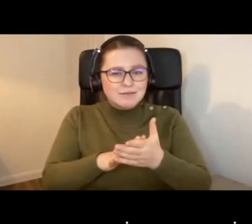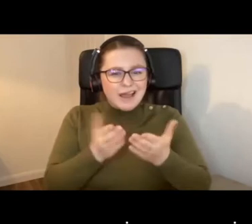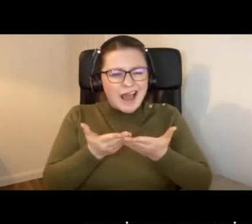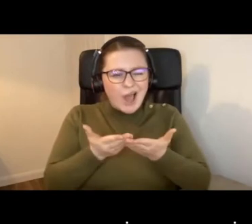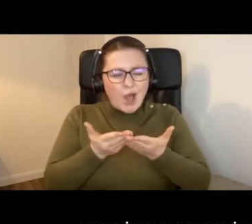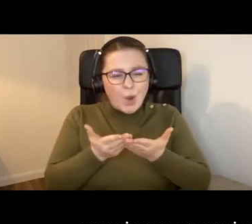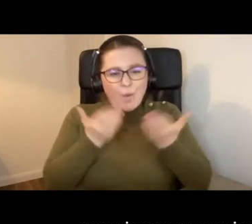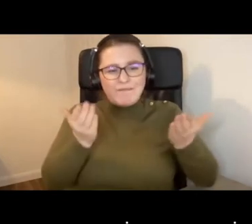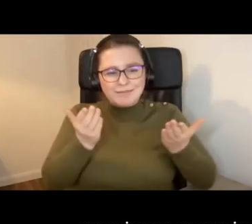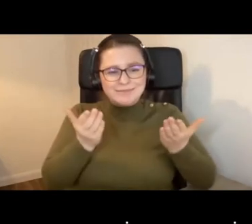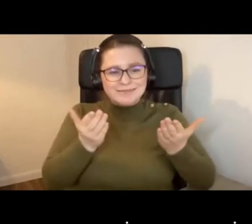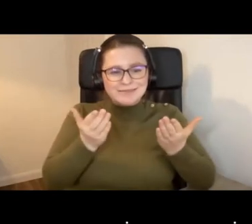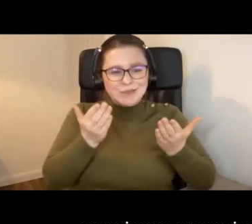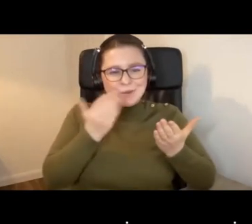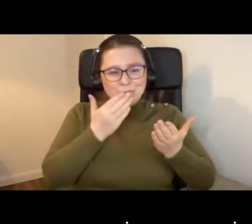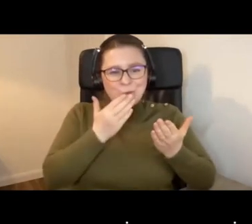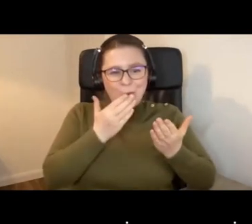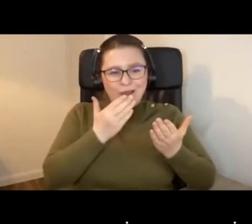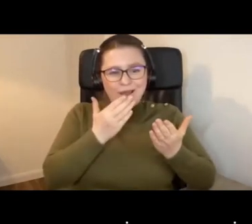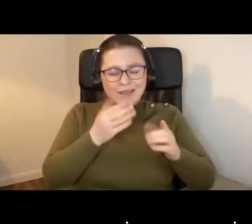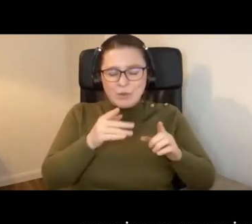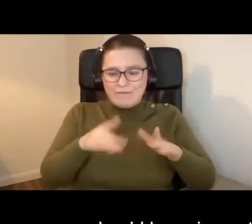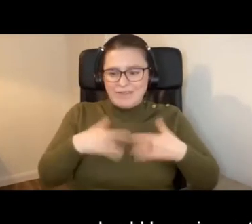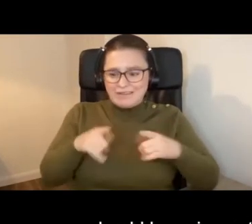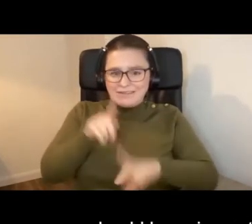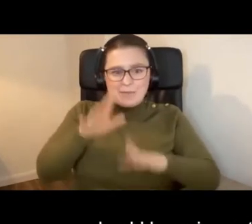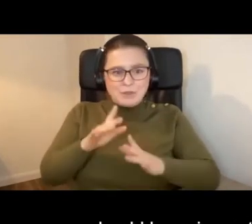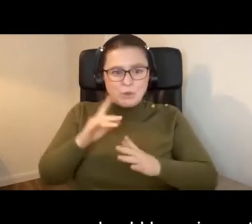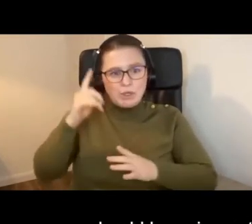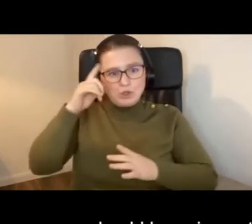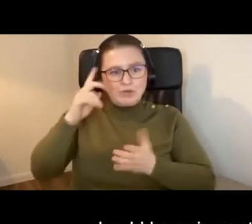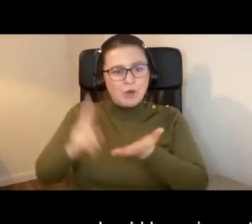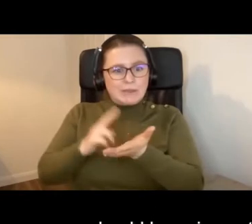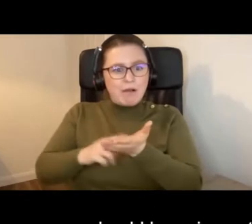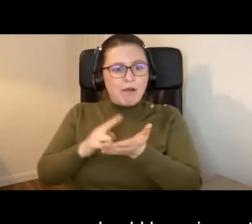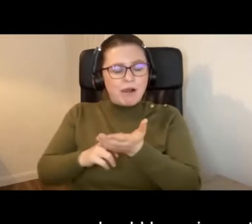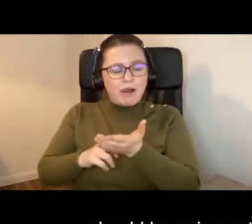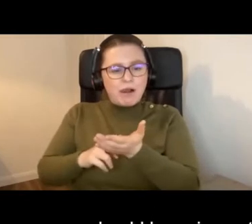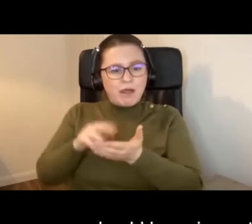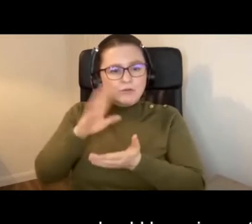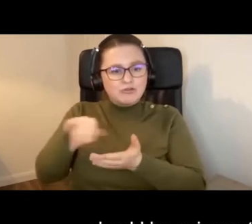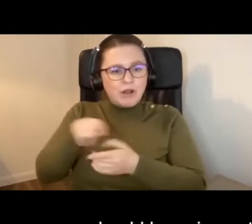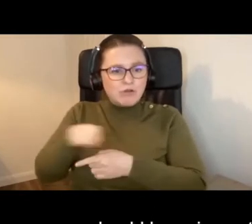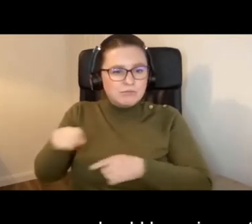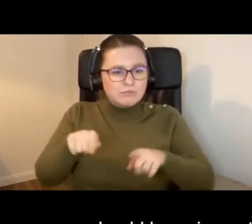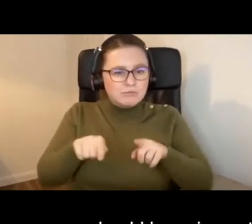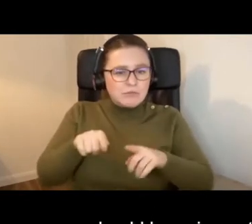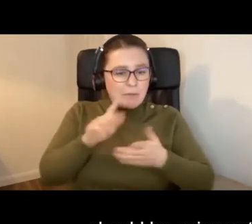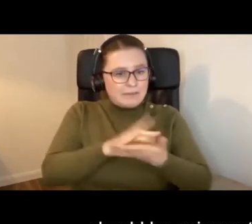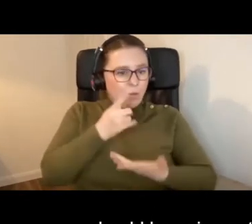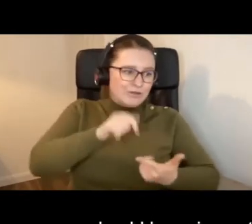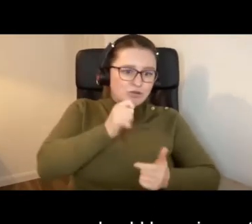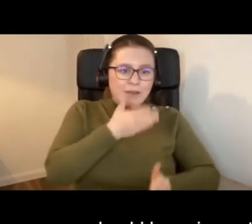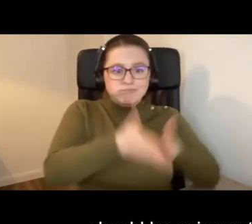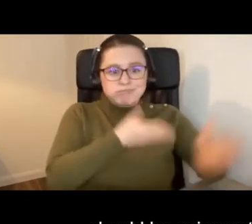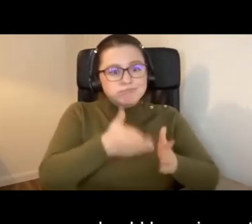experience of school to any neurotypical child. And so as such, we should be going out and about and